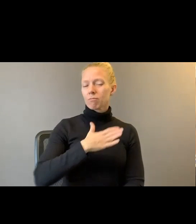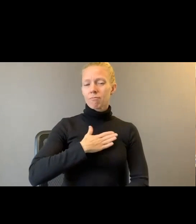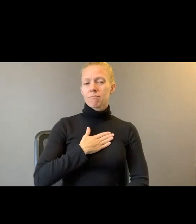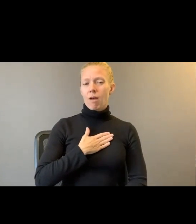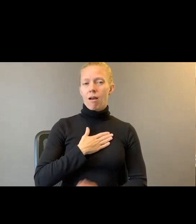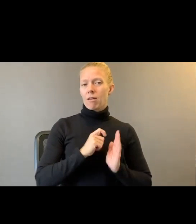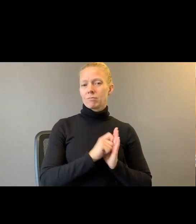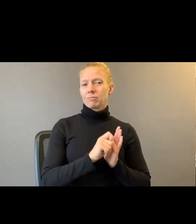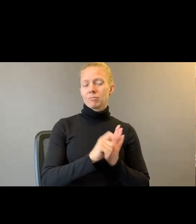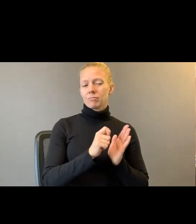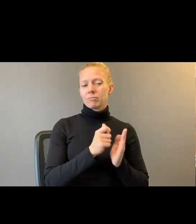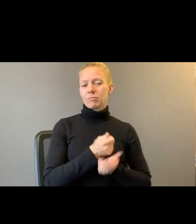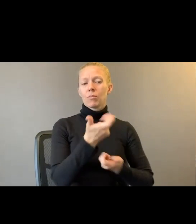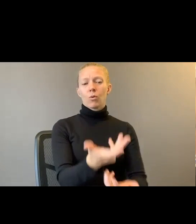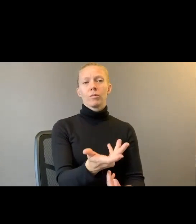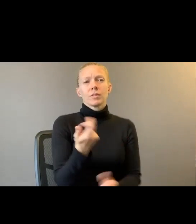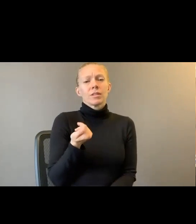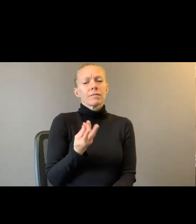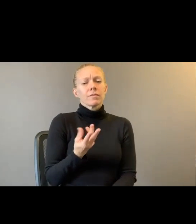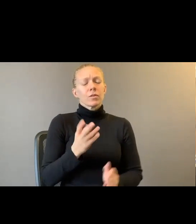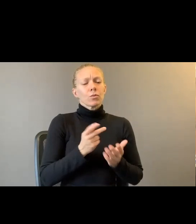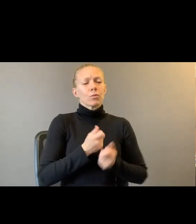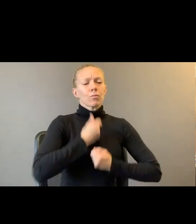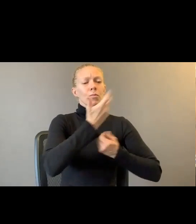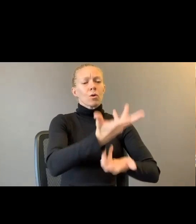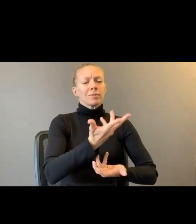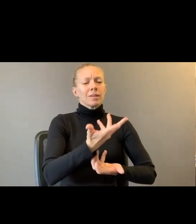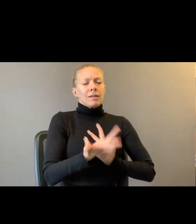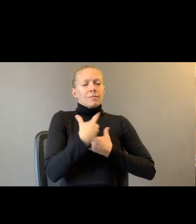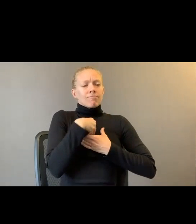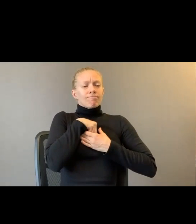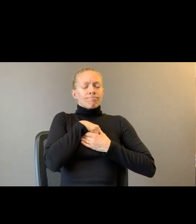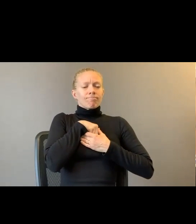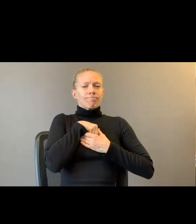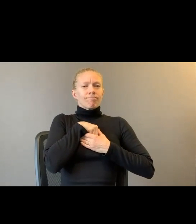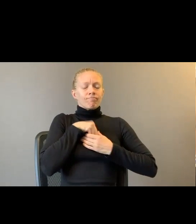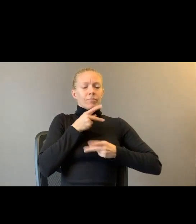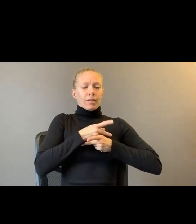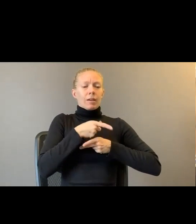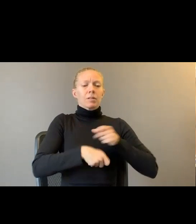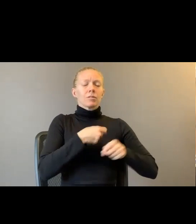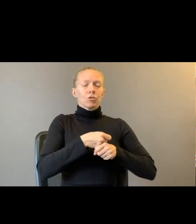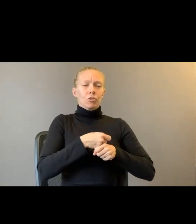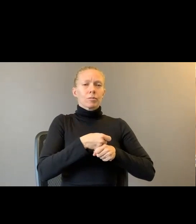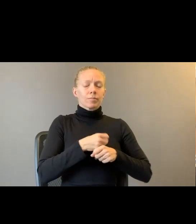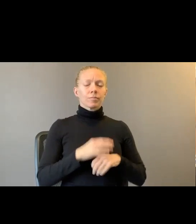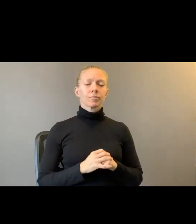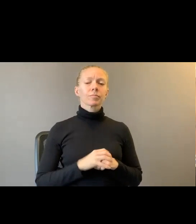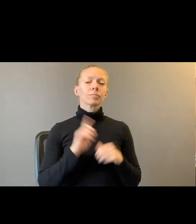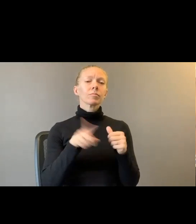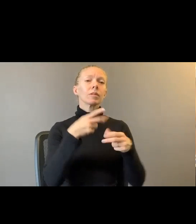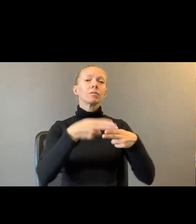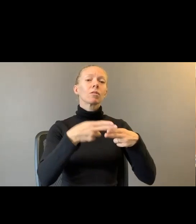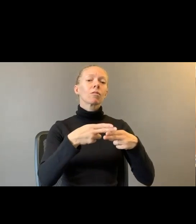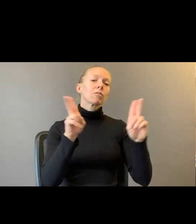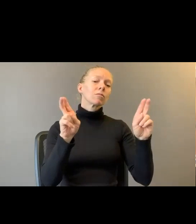A couple of poems that have been living in my body this year. And for which I'm grateful. The first is called old addresses.